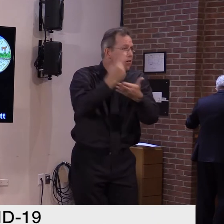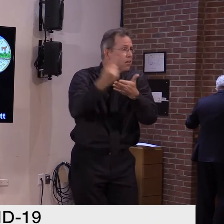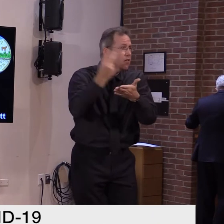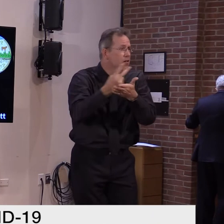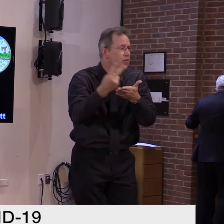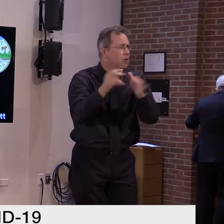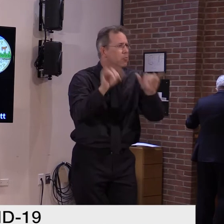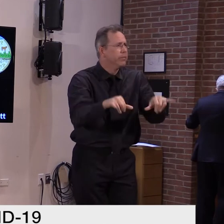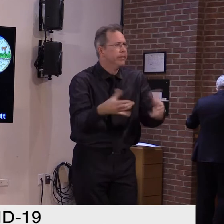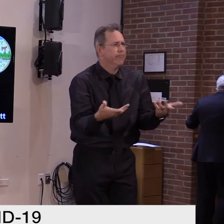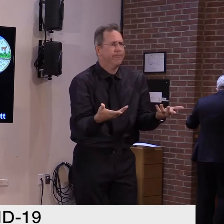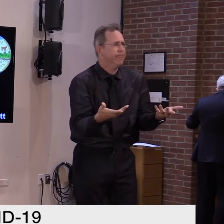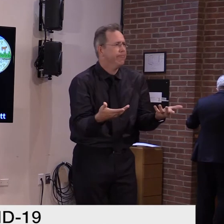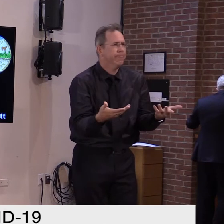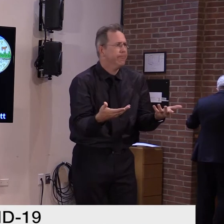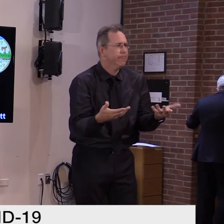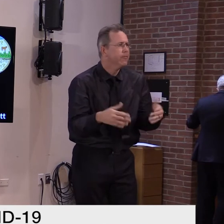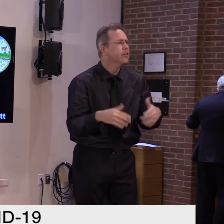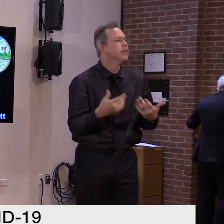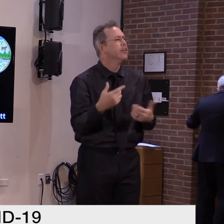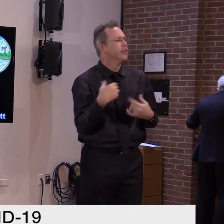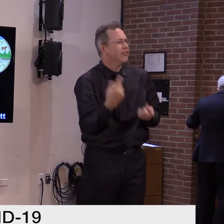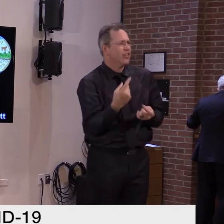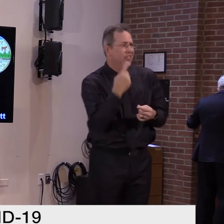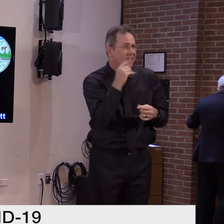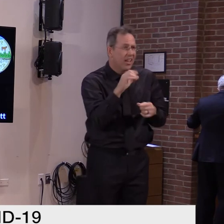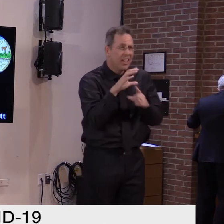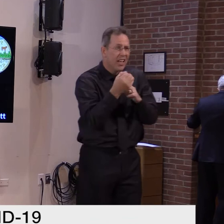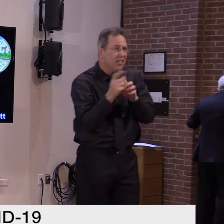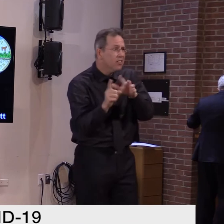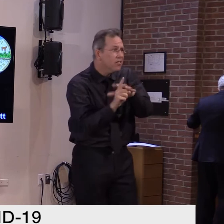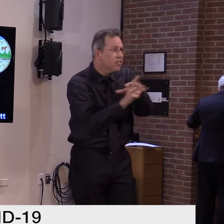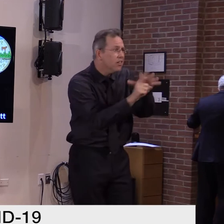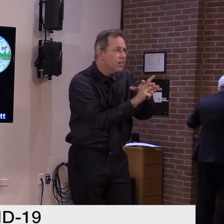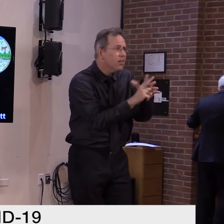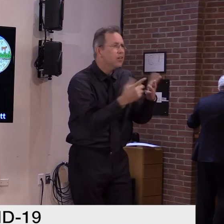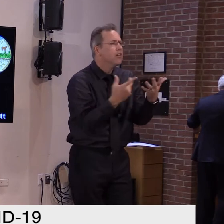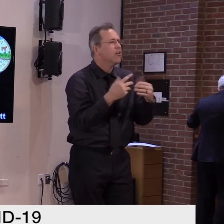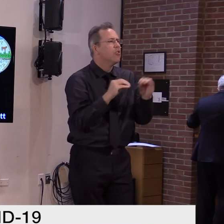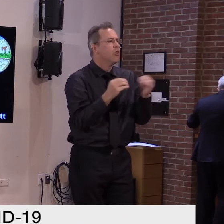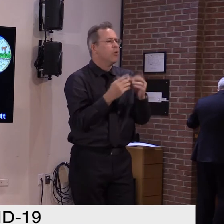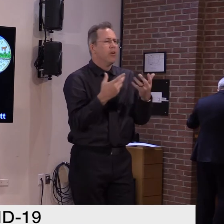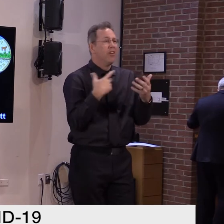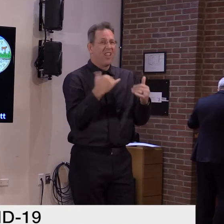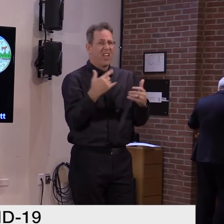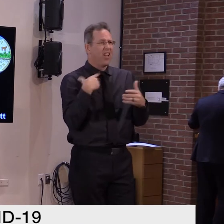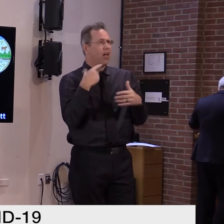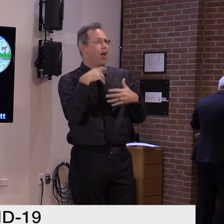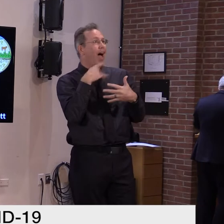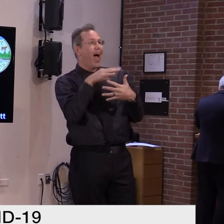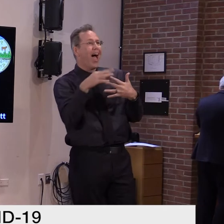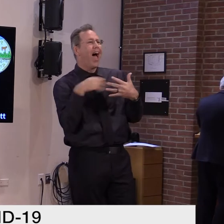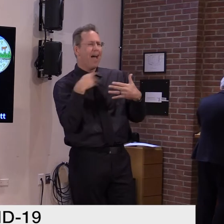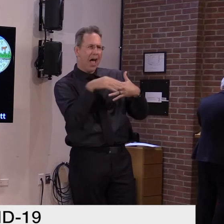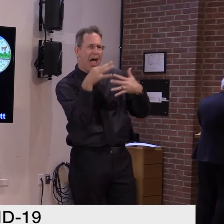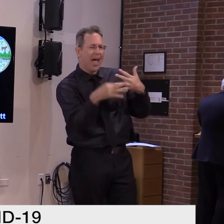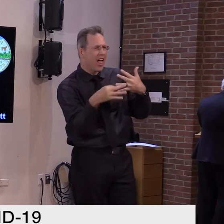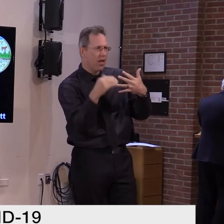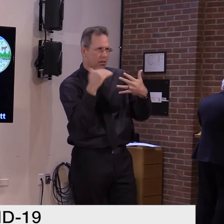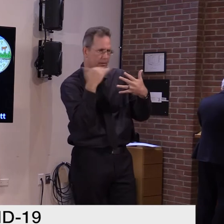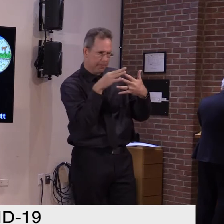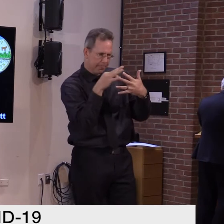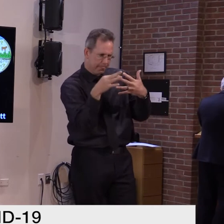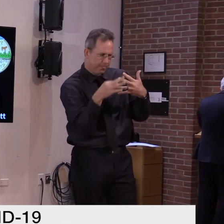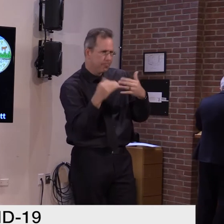recent case growth, we have no choice but to restrict social gatherings. Whether at a home, a